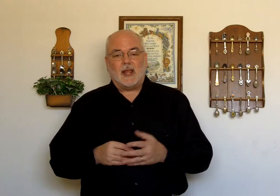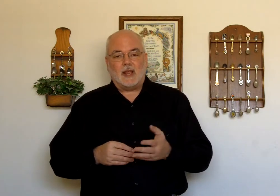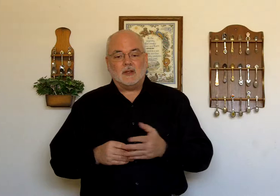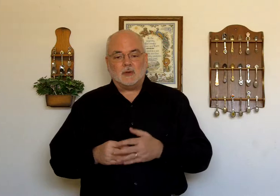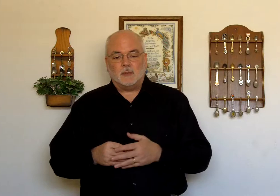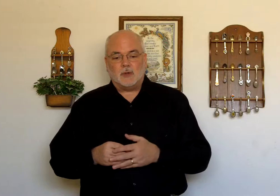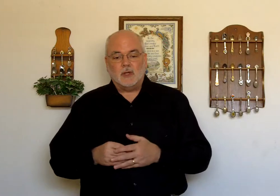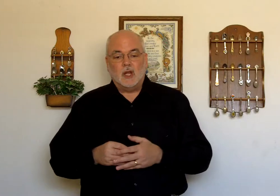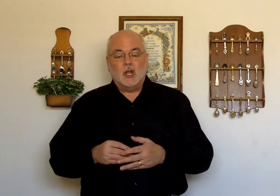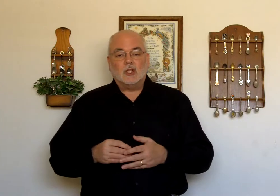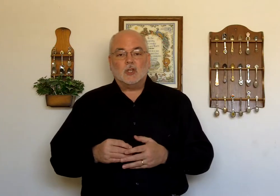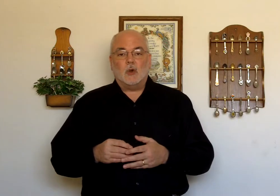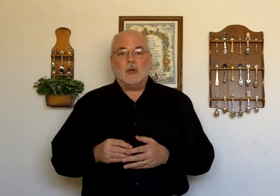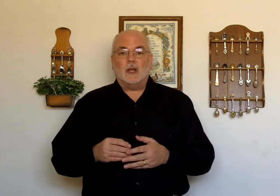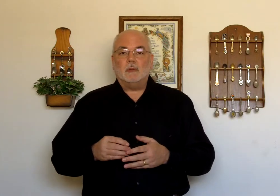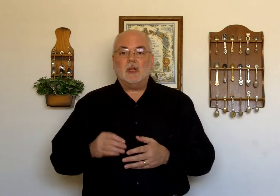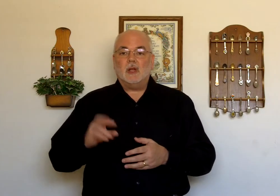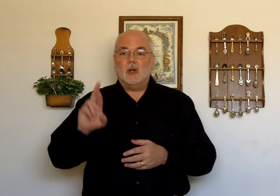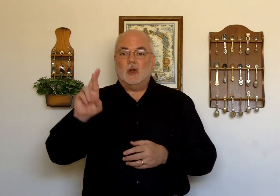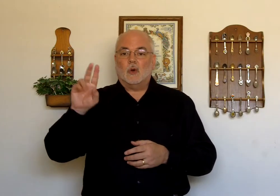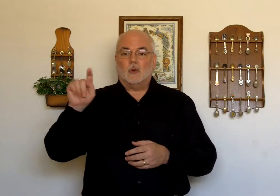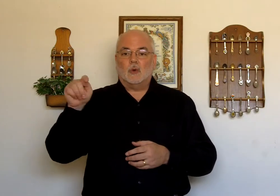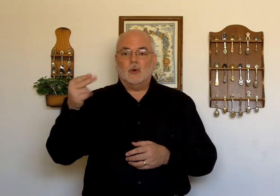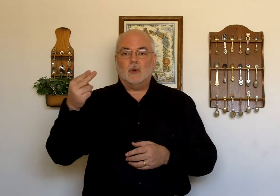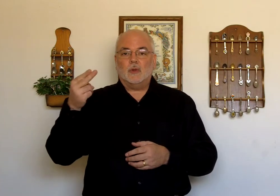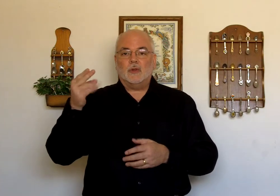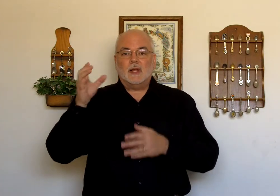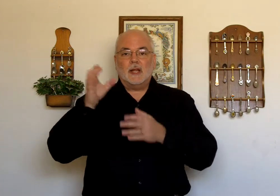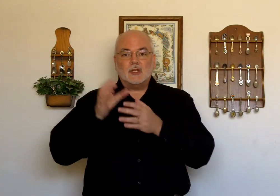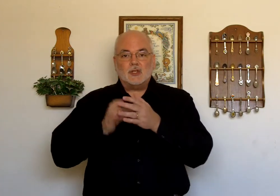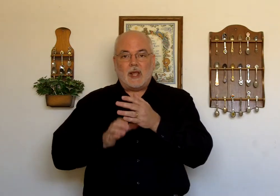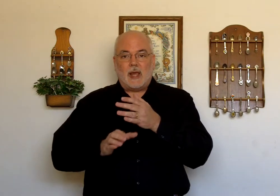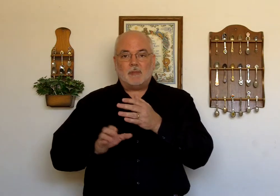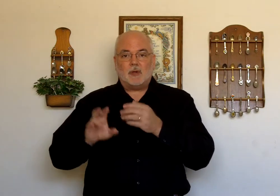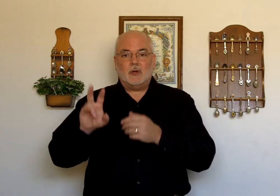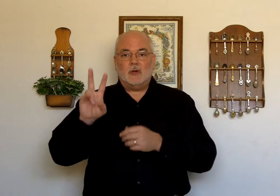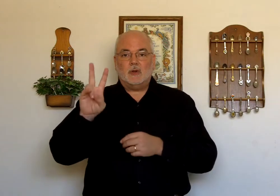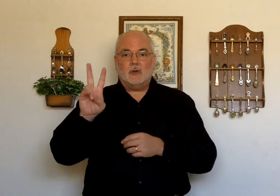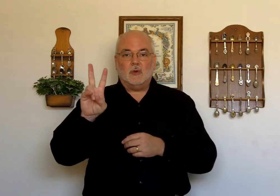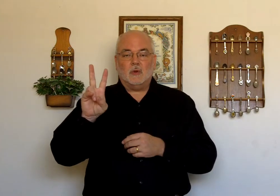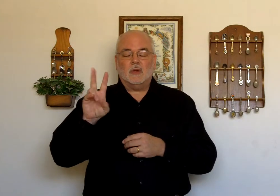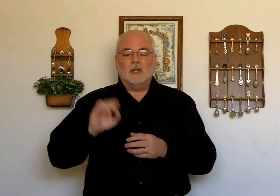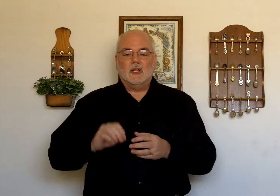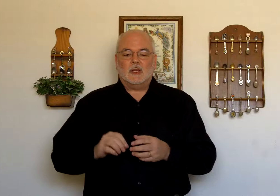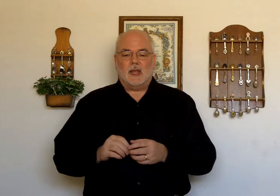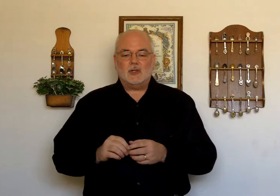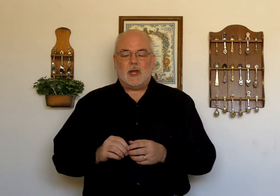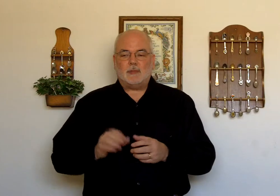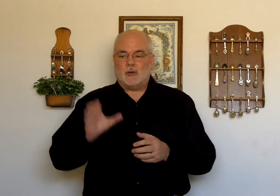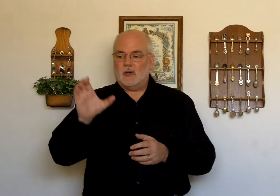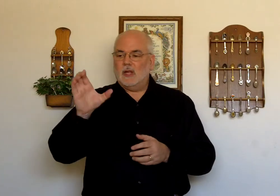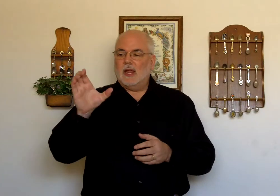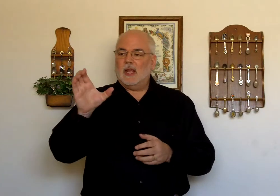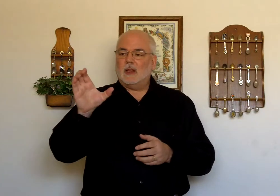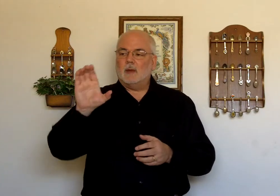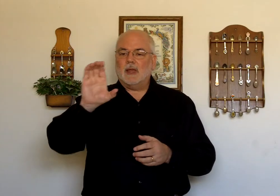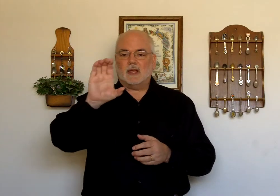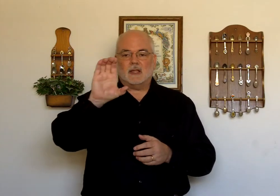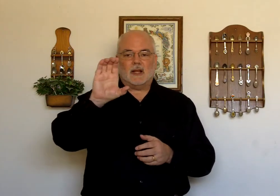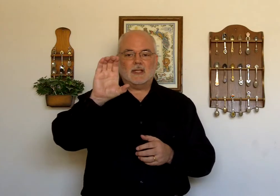and the scripture. So it will be Ruth, chapter 2. Okay, chapter. You make like